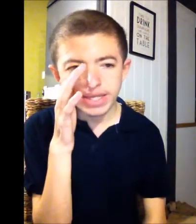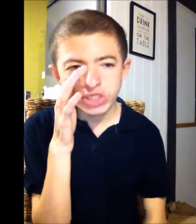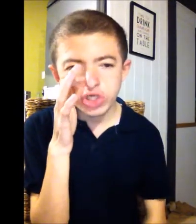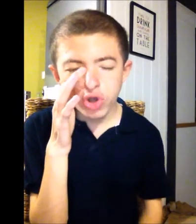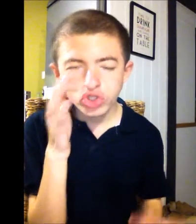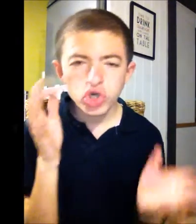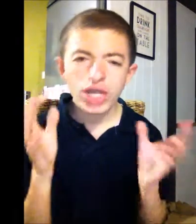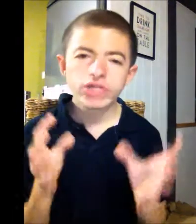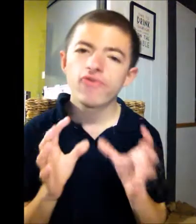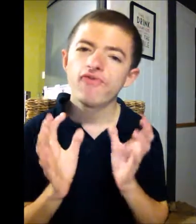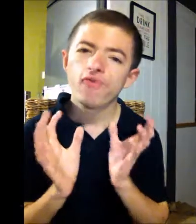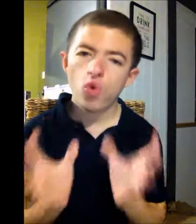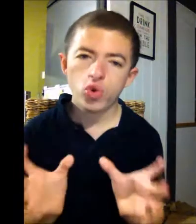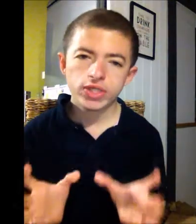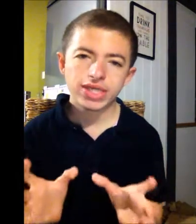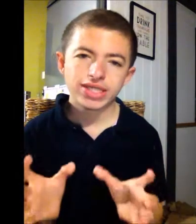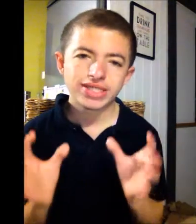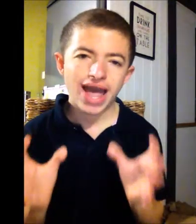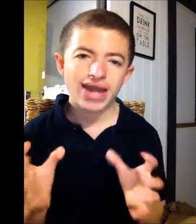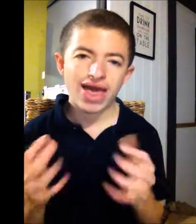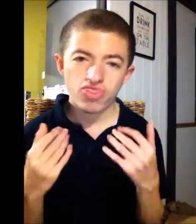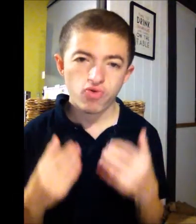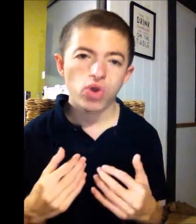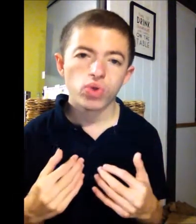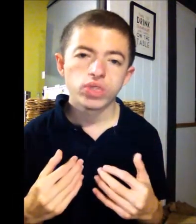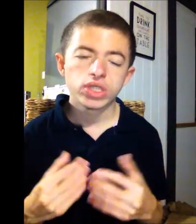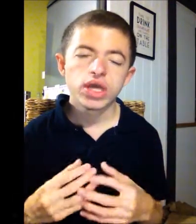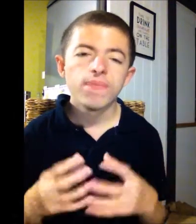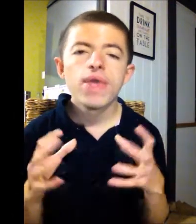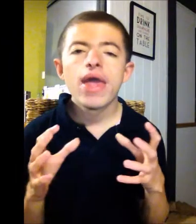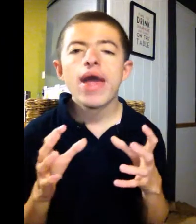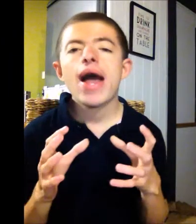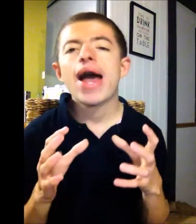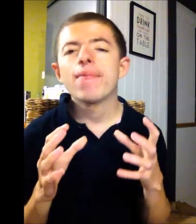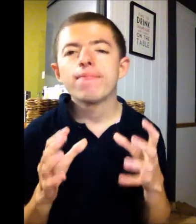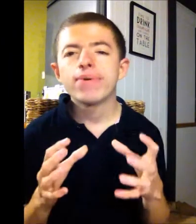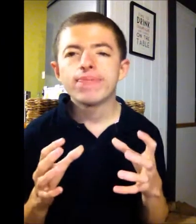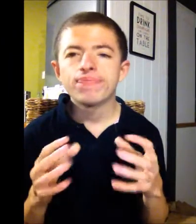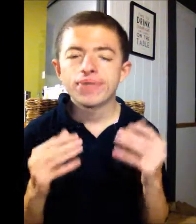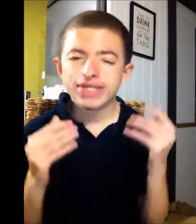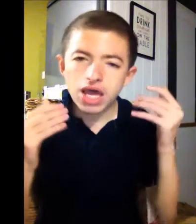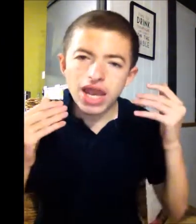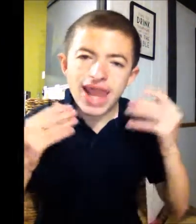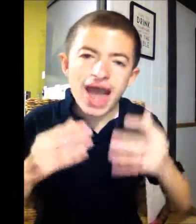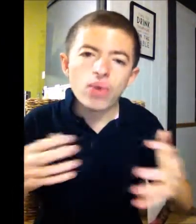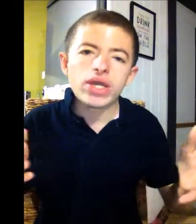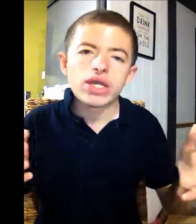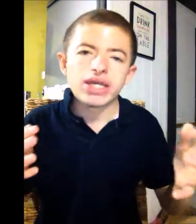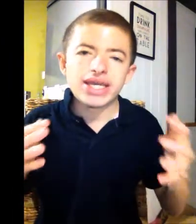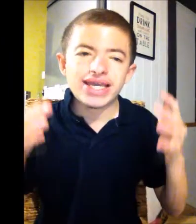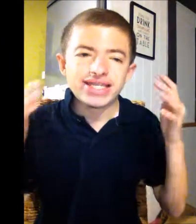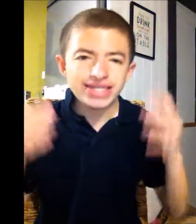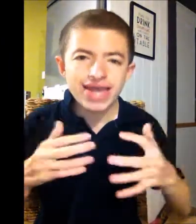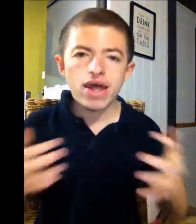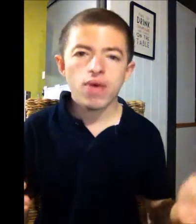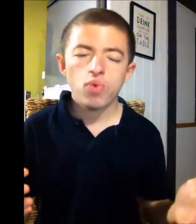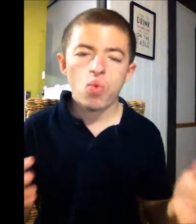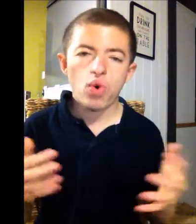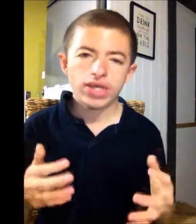it's not trying to force things down our throats. And, but it's allowing, it's set up what